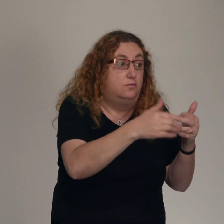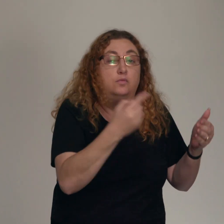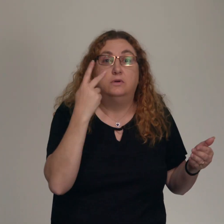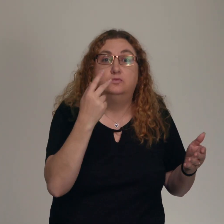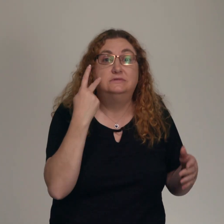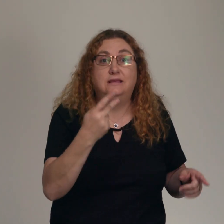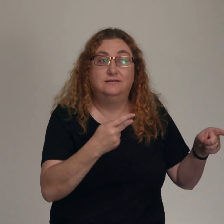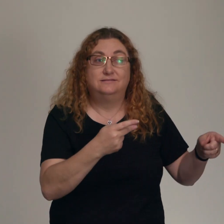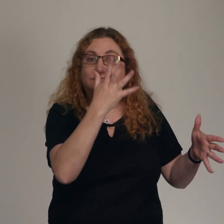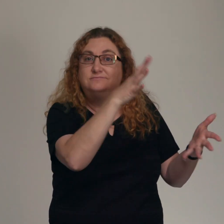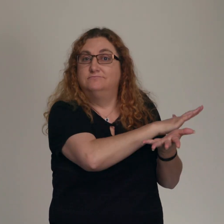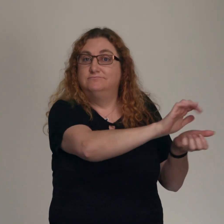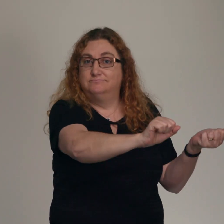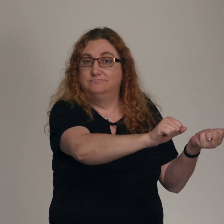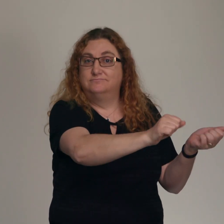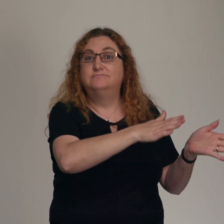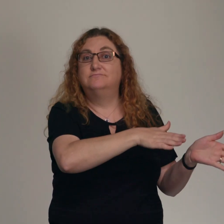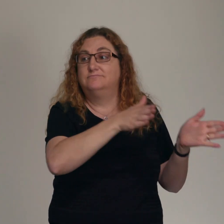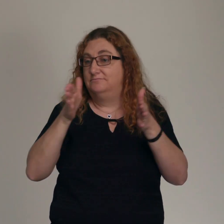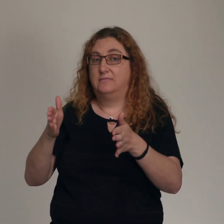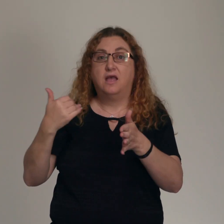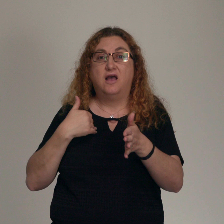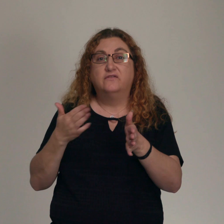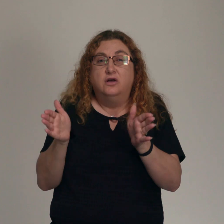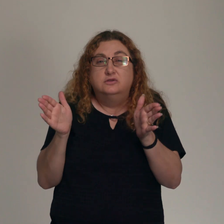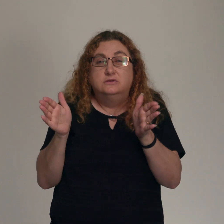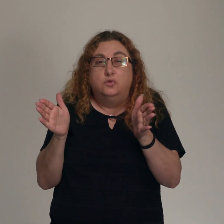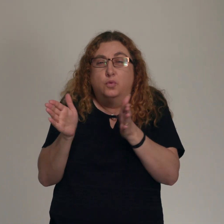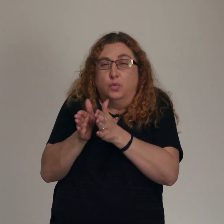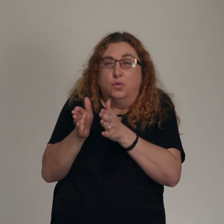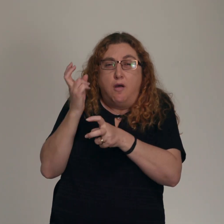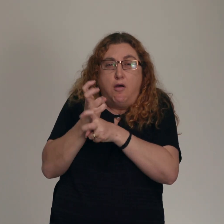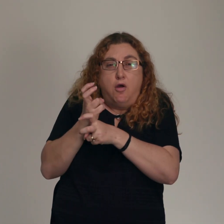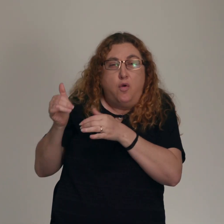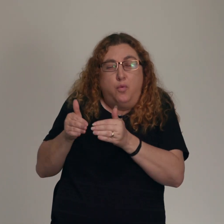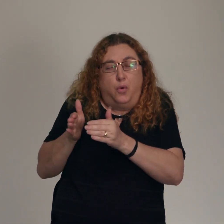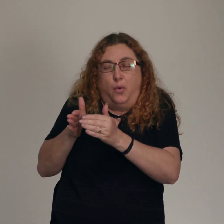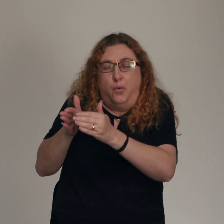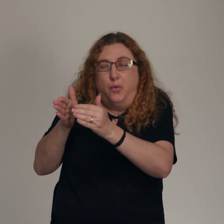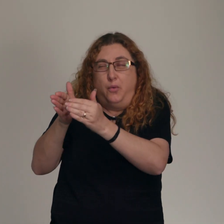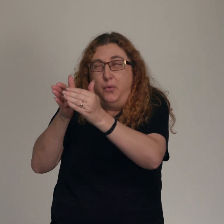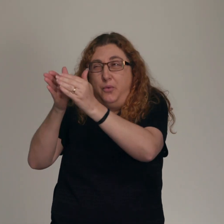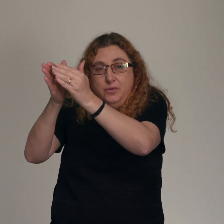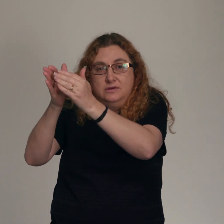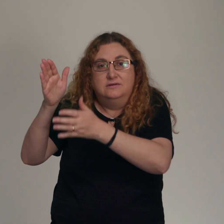There's a smaller gate. And there's a harder road that actually leads to the kingdom of God.